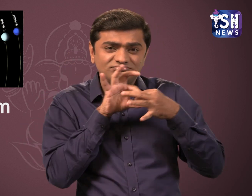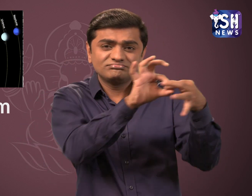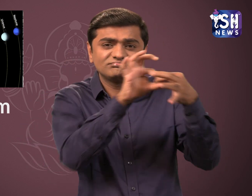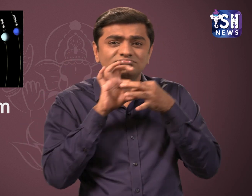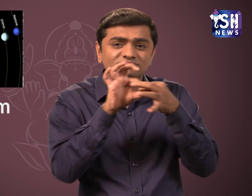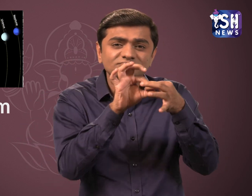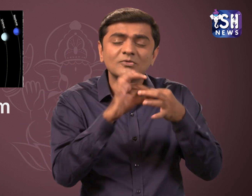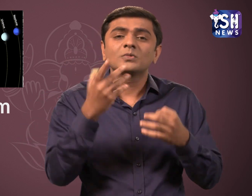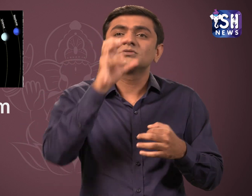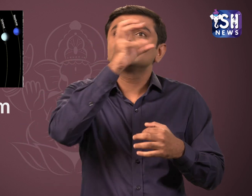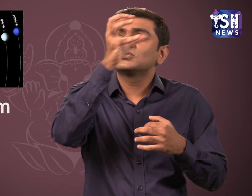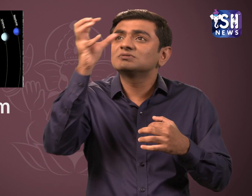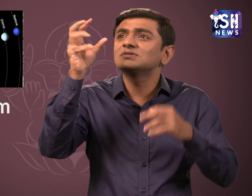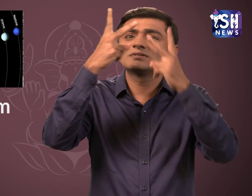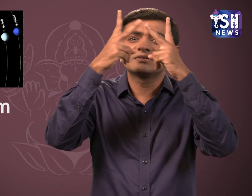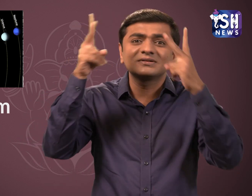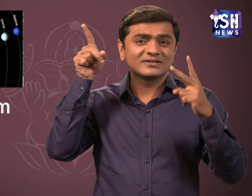ISRO to explore the solar system.